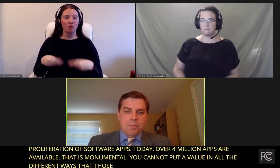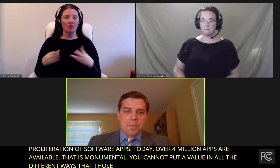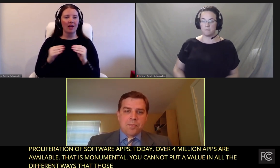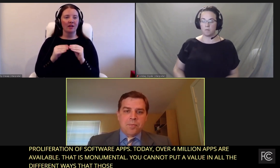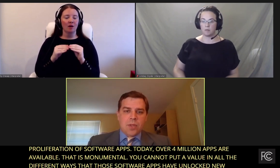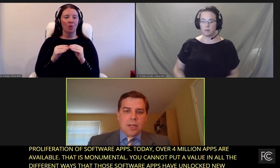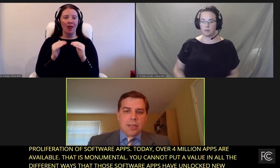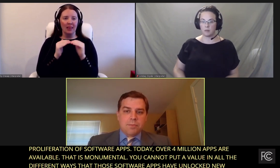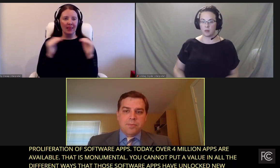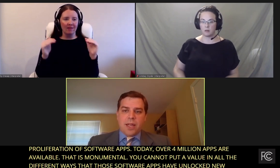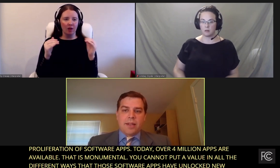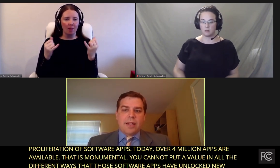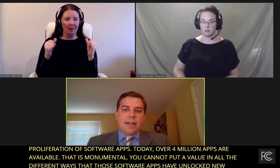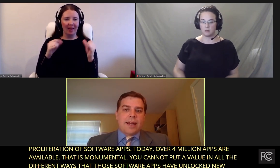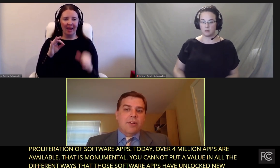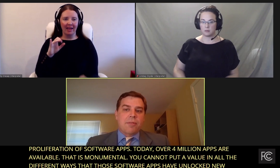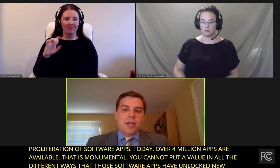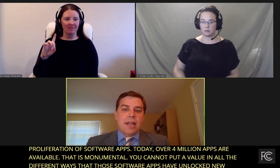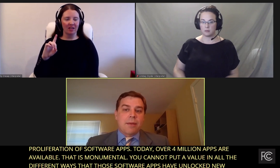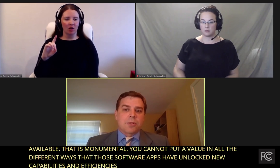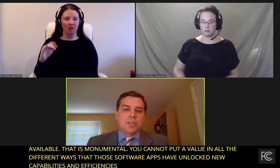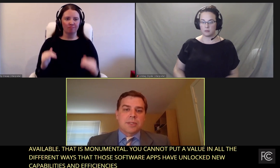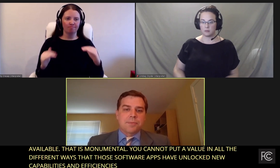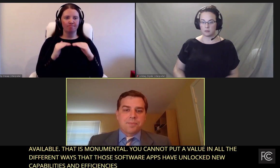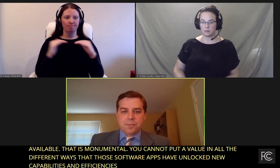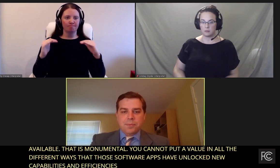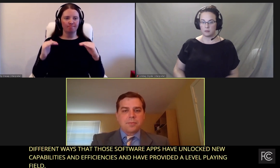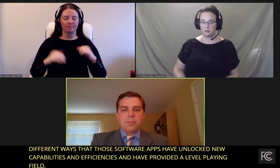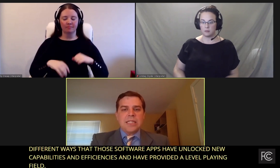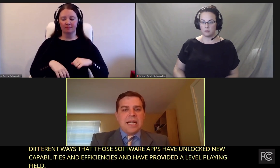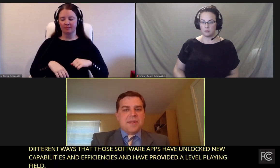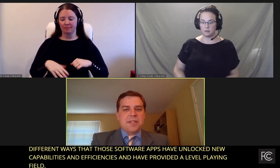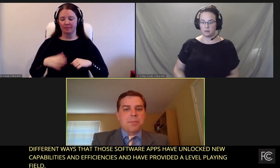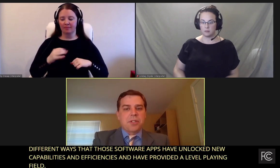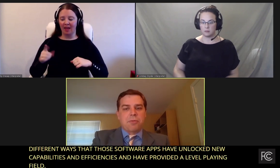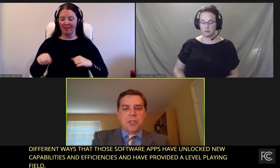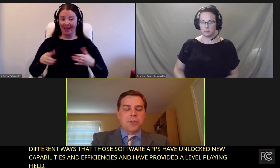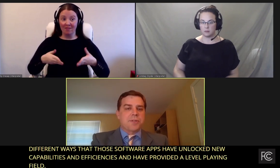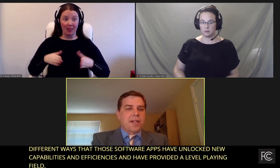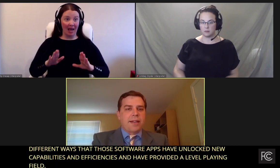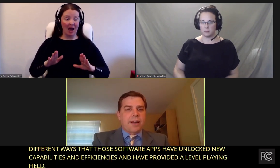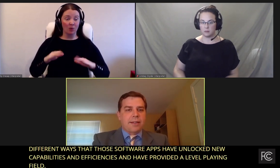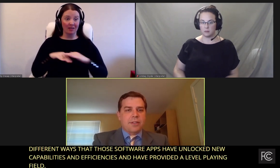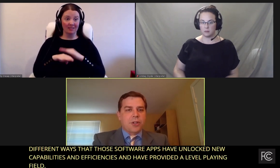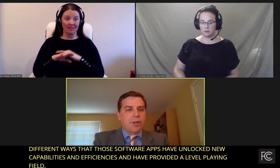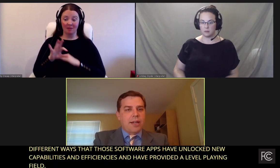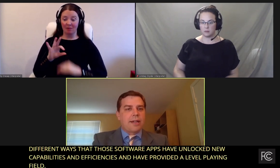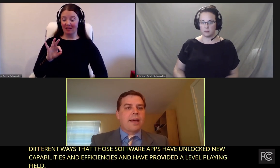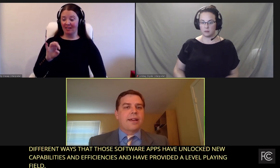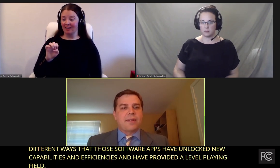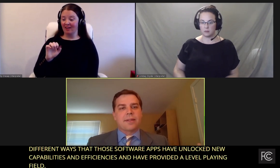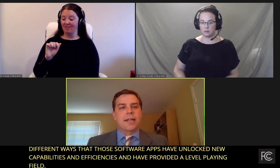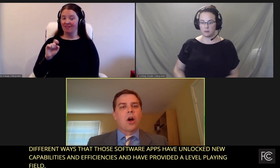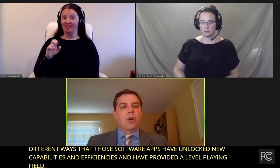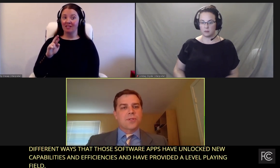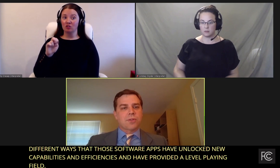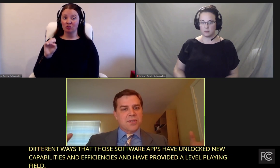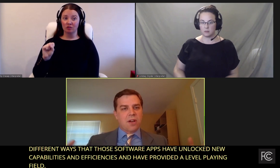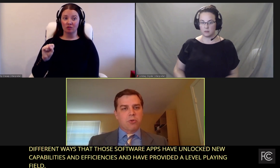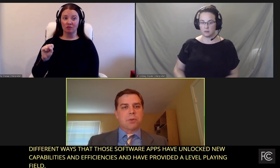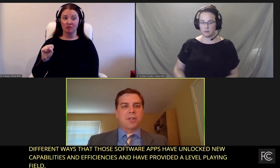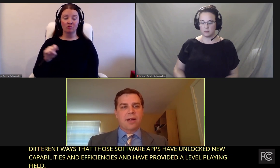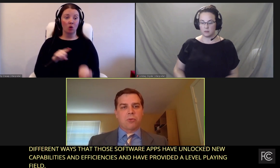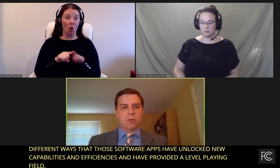cases. And how they've enabled accessibility features, and, you know, and I think that